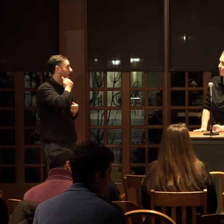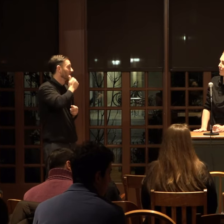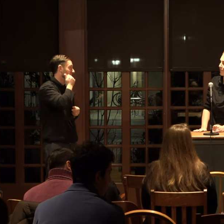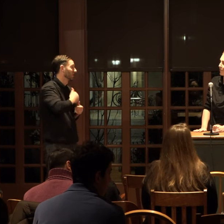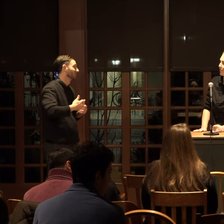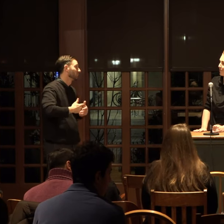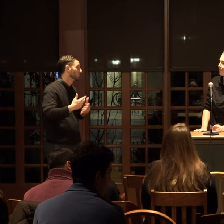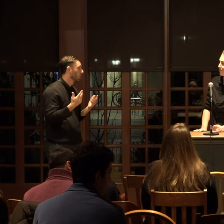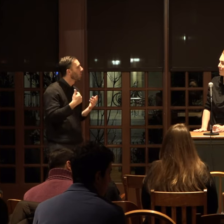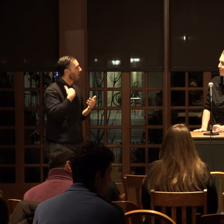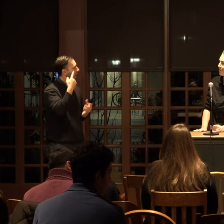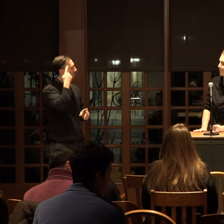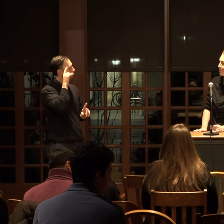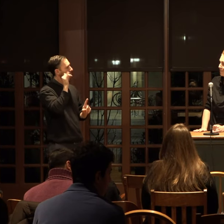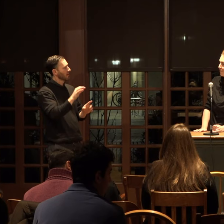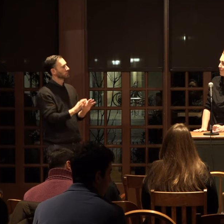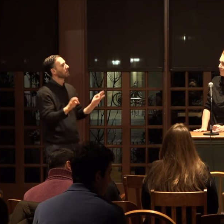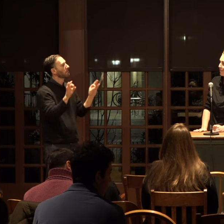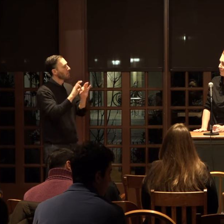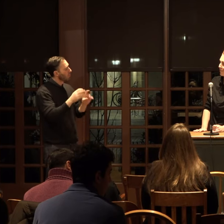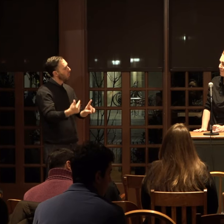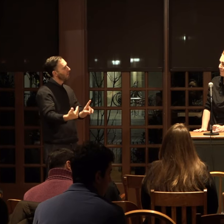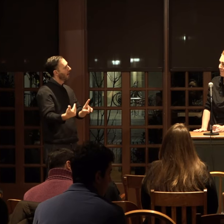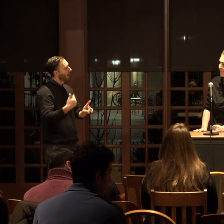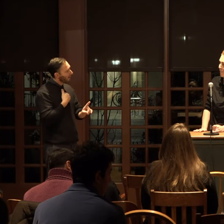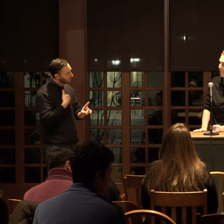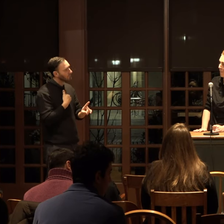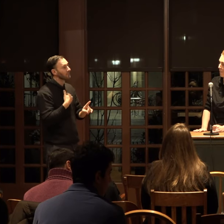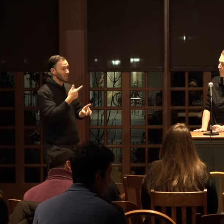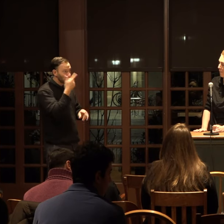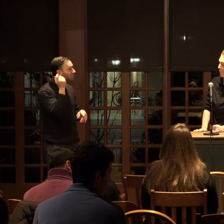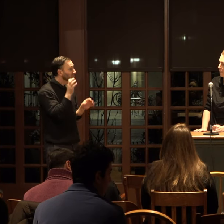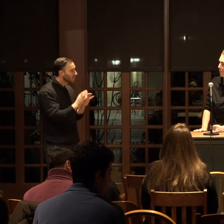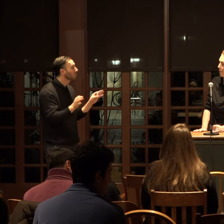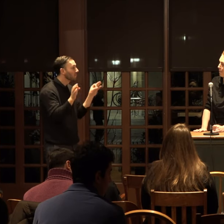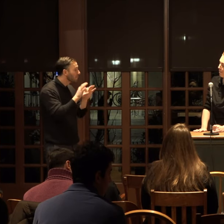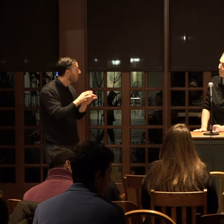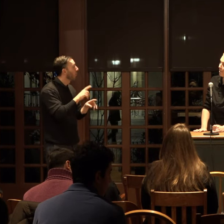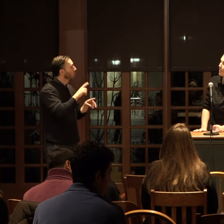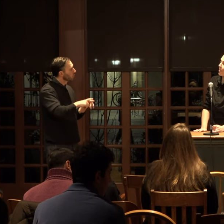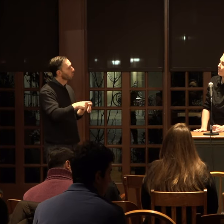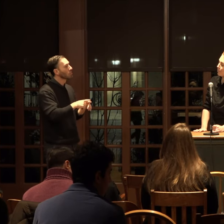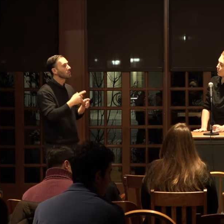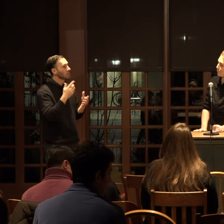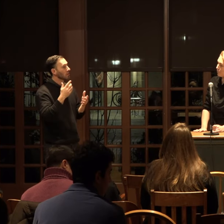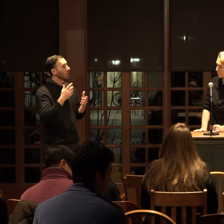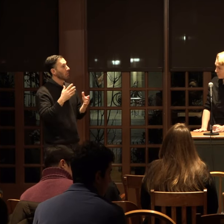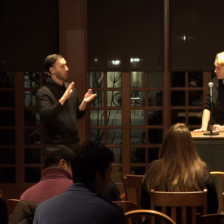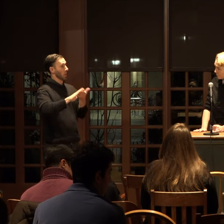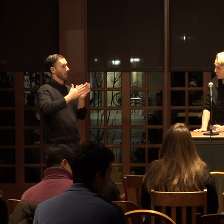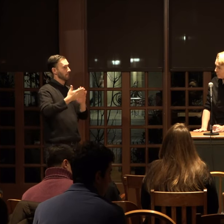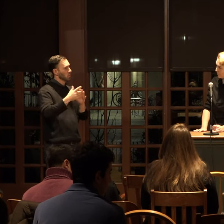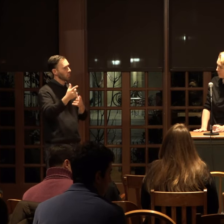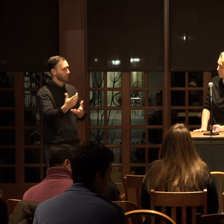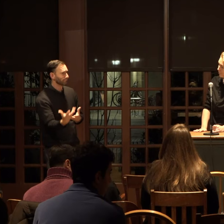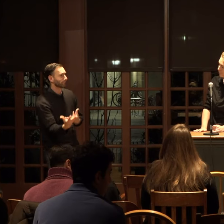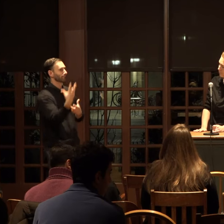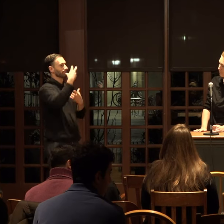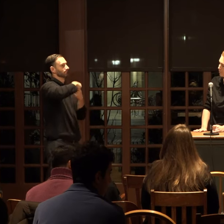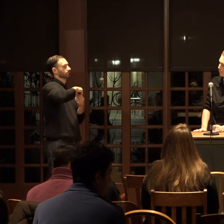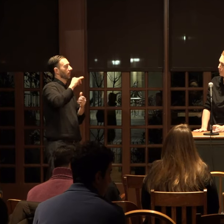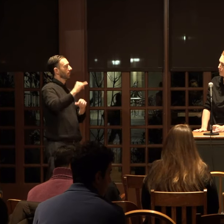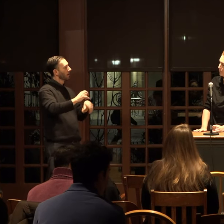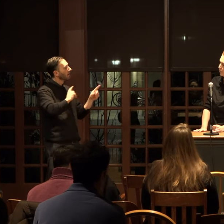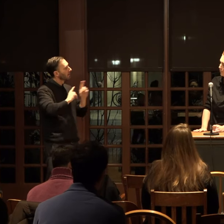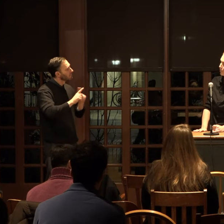basis so I thought that that was important to have because it's important to bring the greater community into that conversation but it's